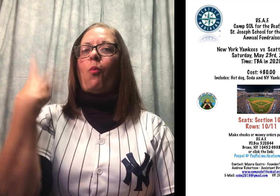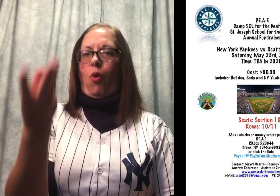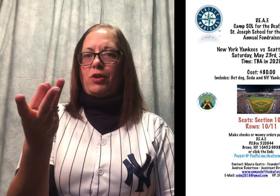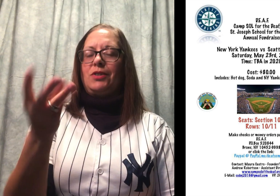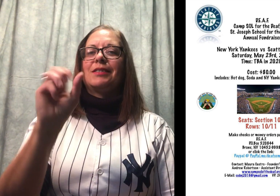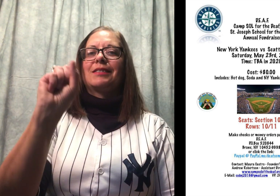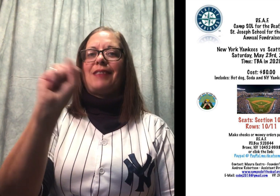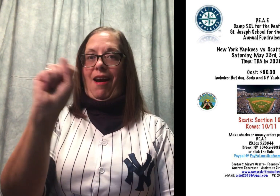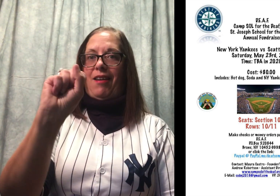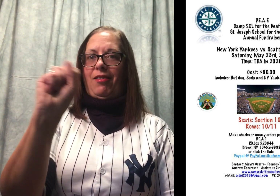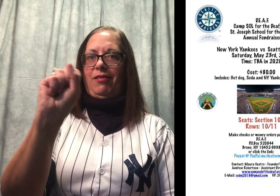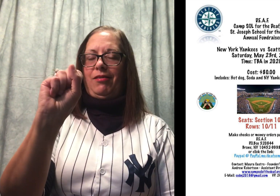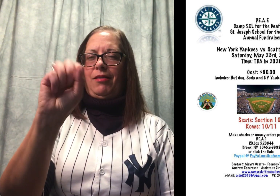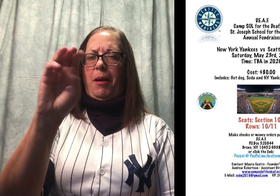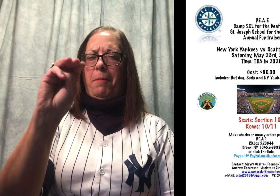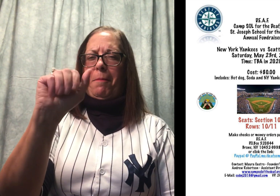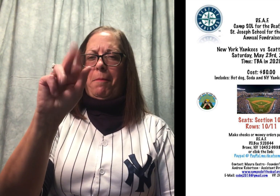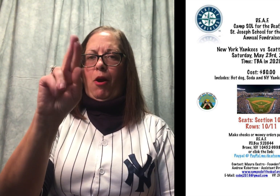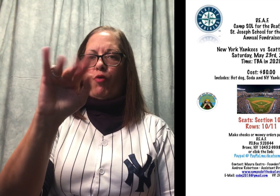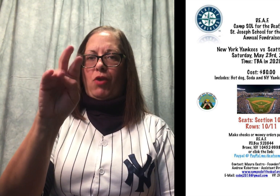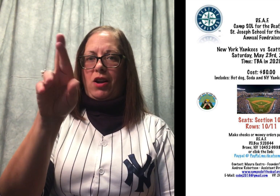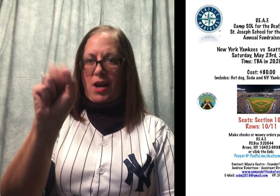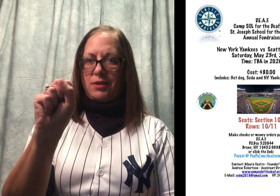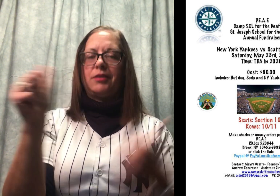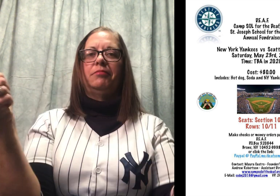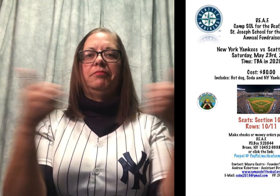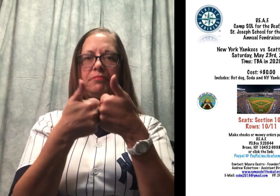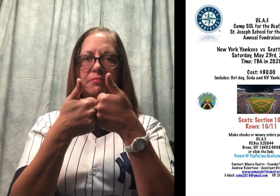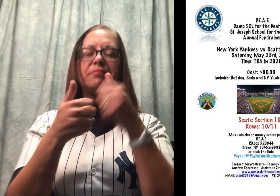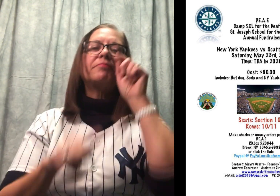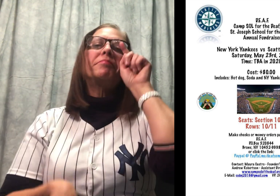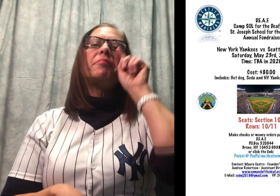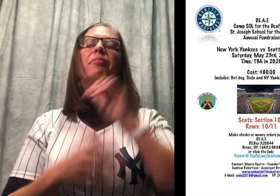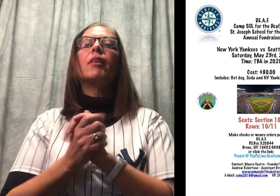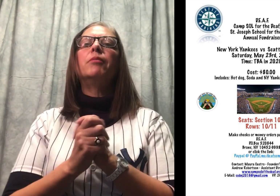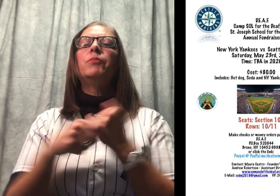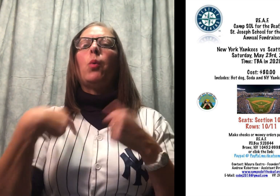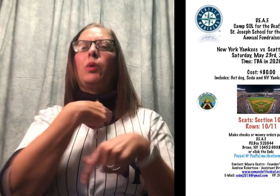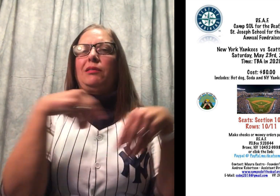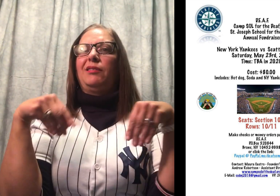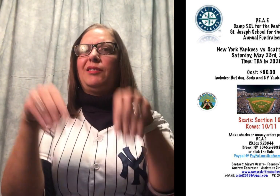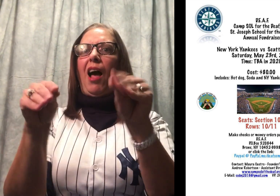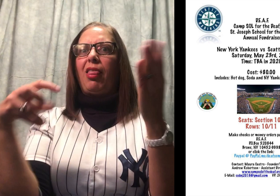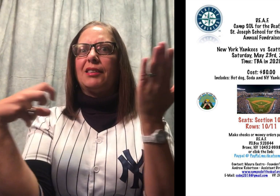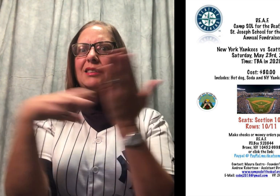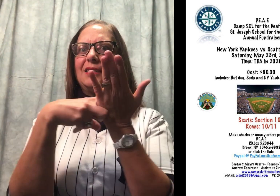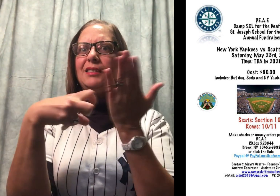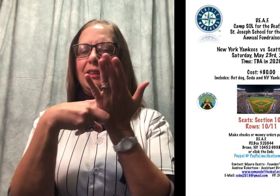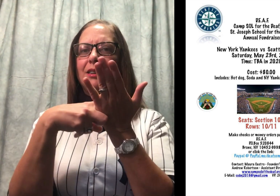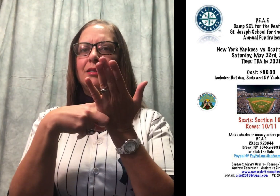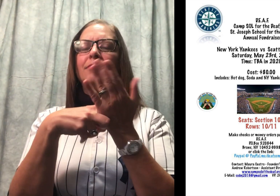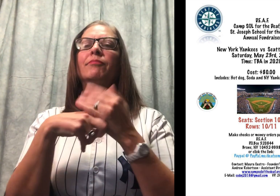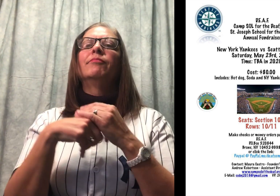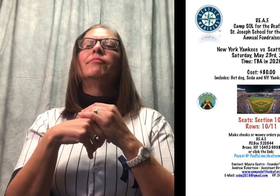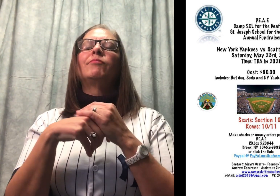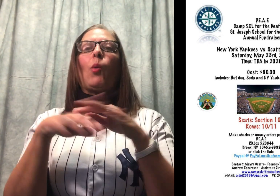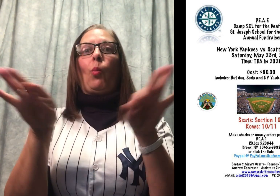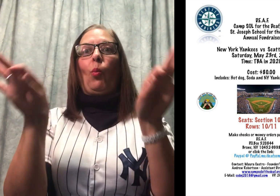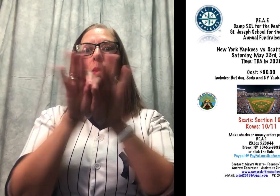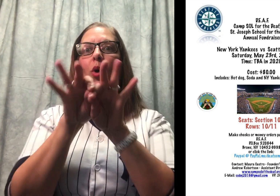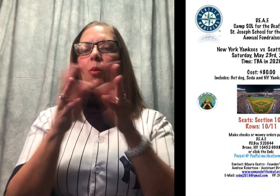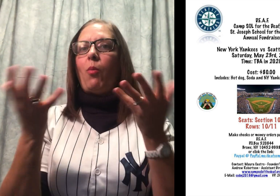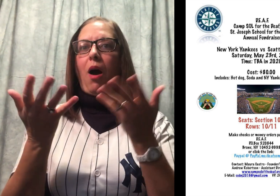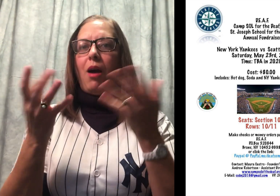I don't want you next video. I'll see next video.